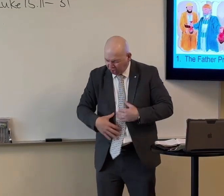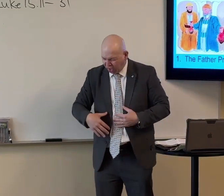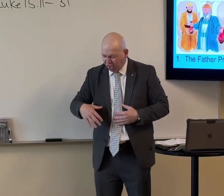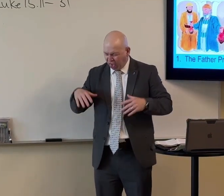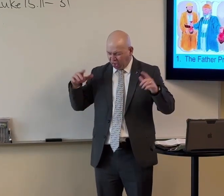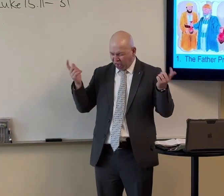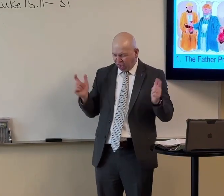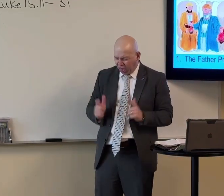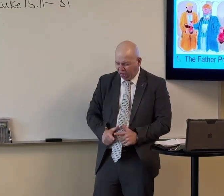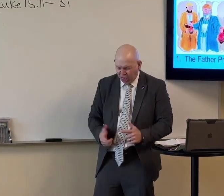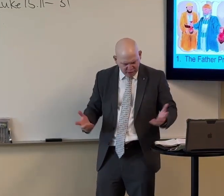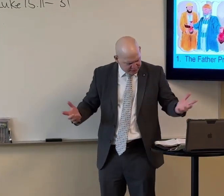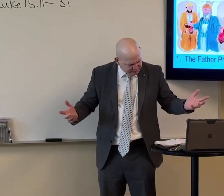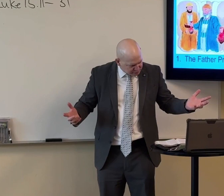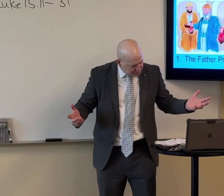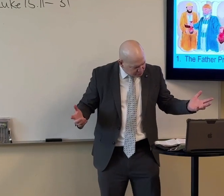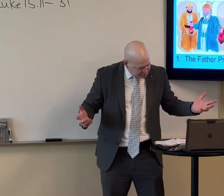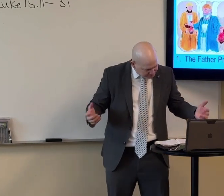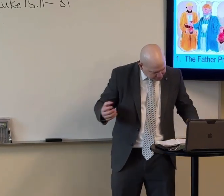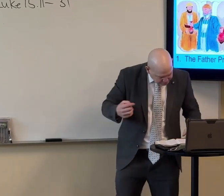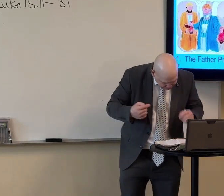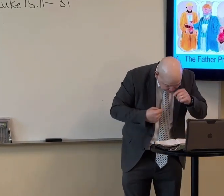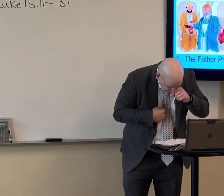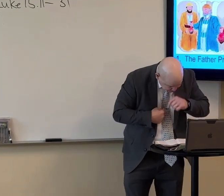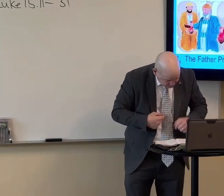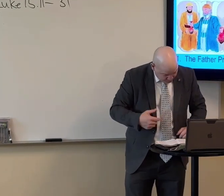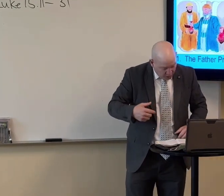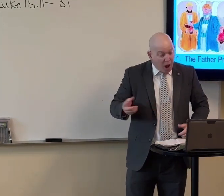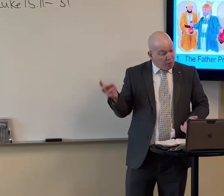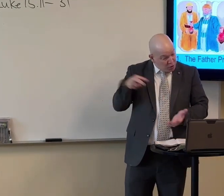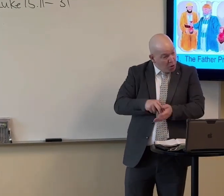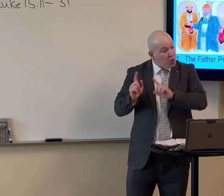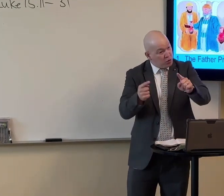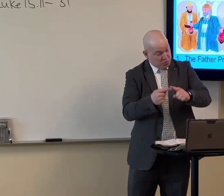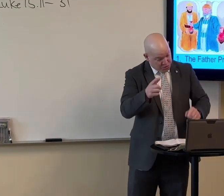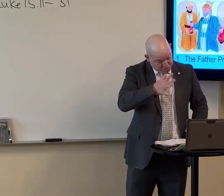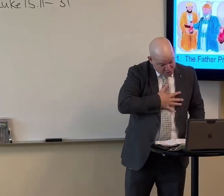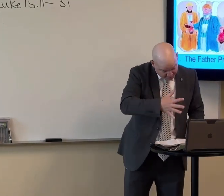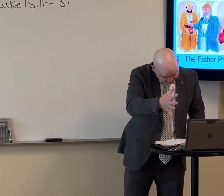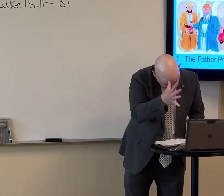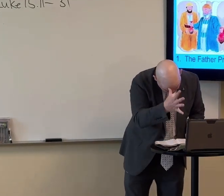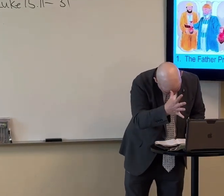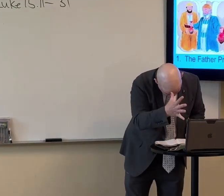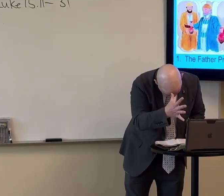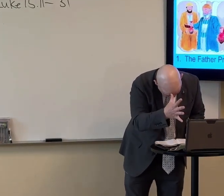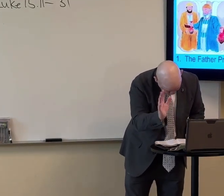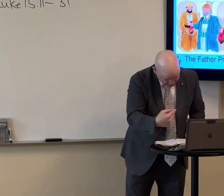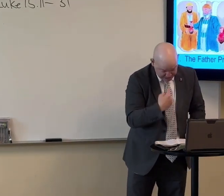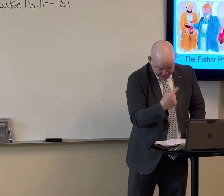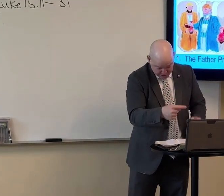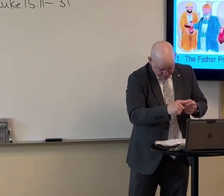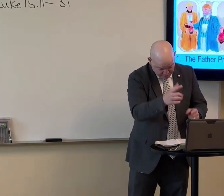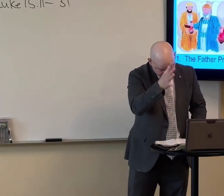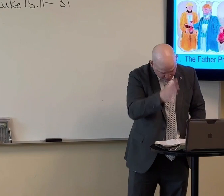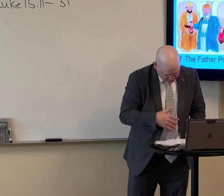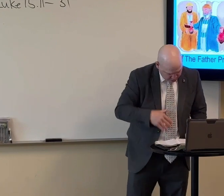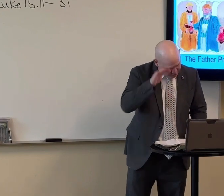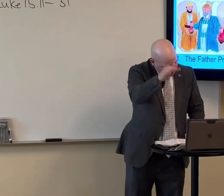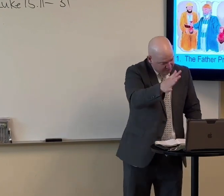hunger? Father, will arise and go to my father. And I will say unto him, Father,